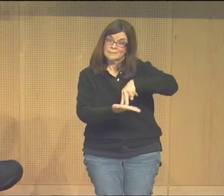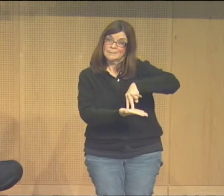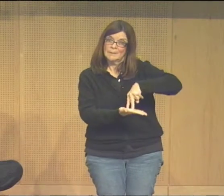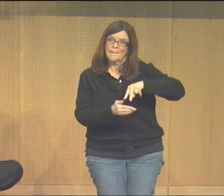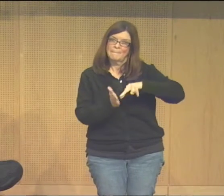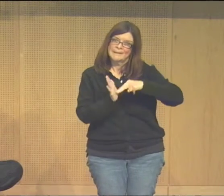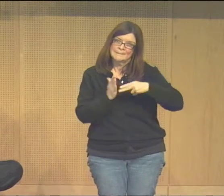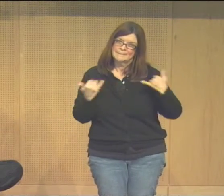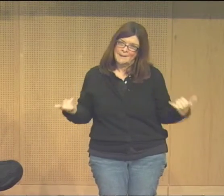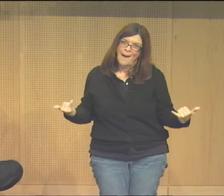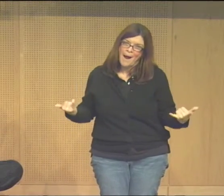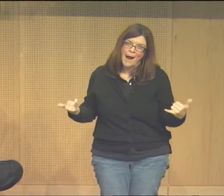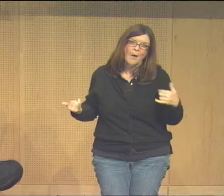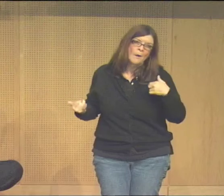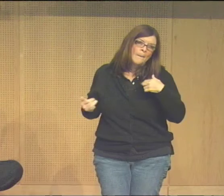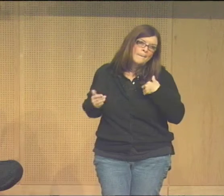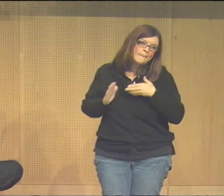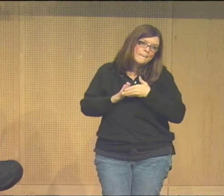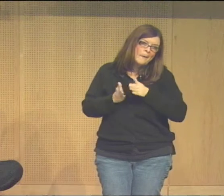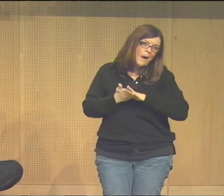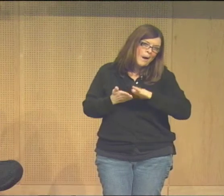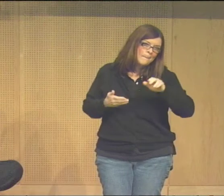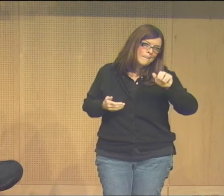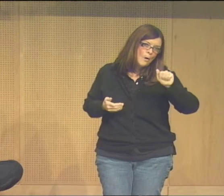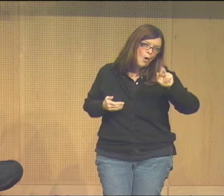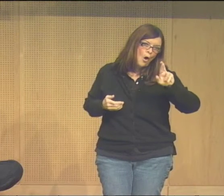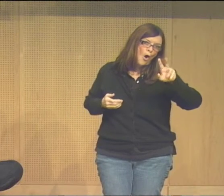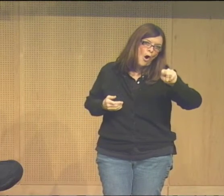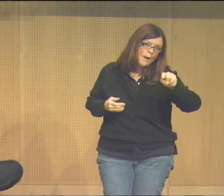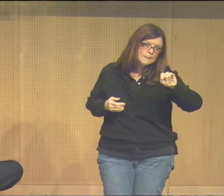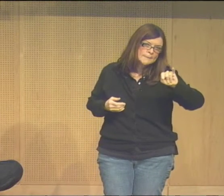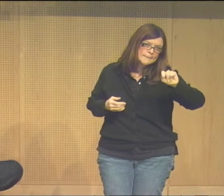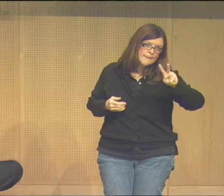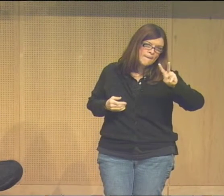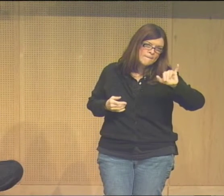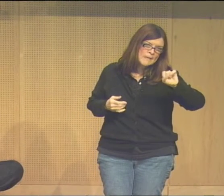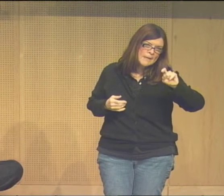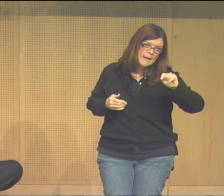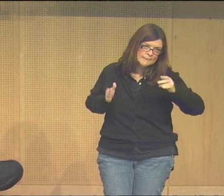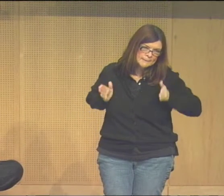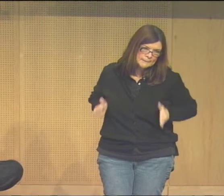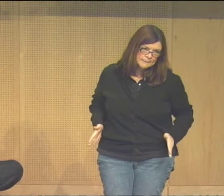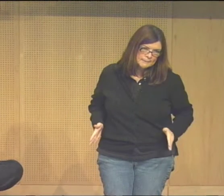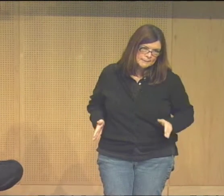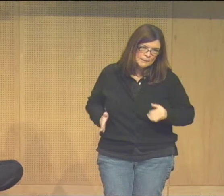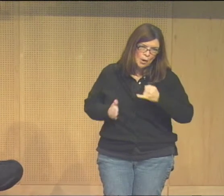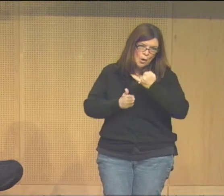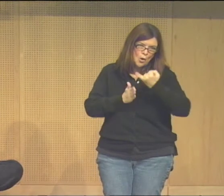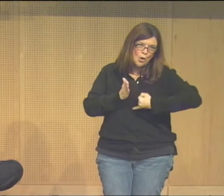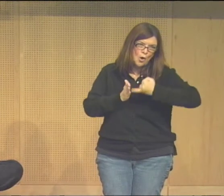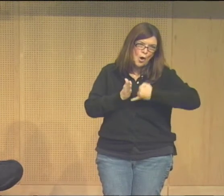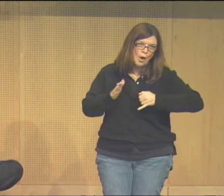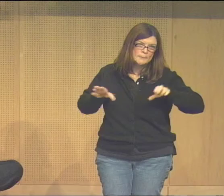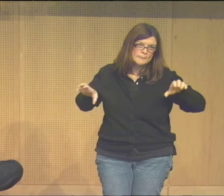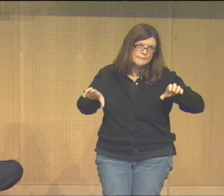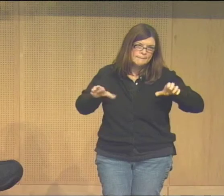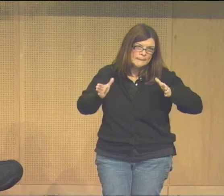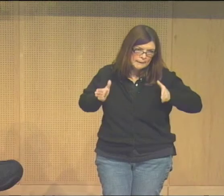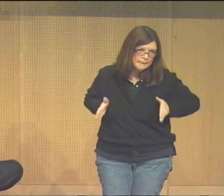to where I'm at now where I stand now literally and figuratively I'm very big proponent of artivism and I am what you call an